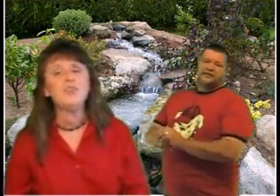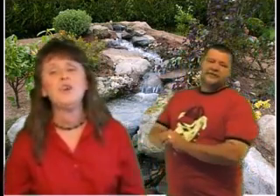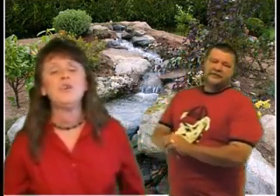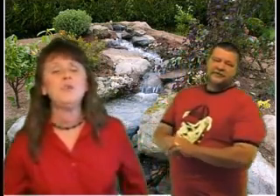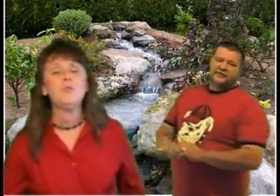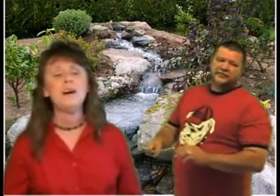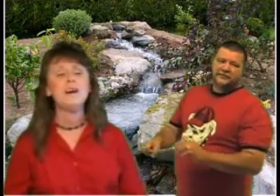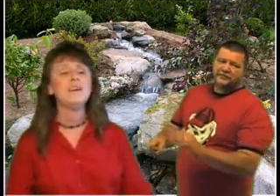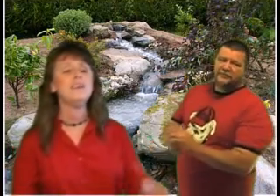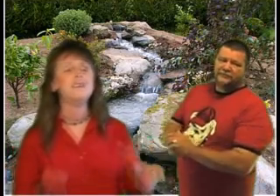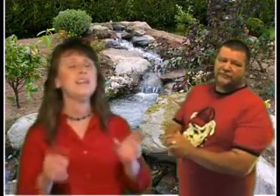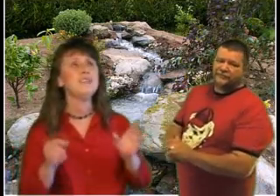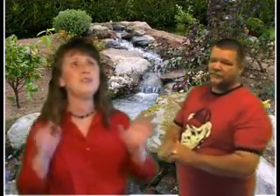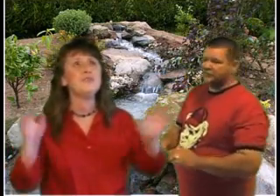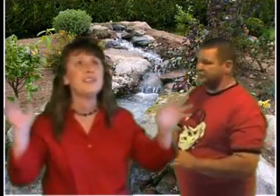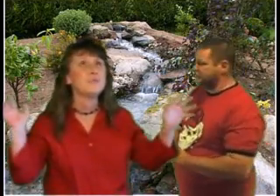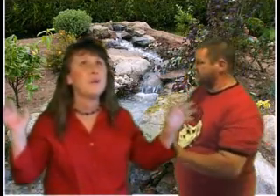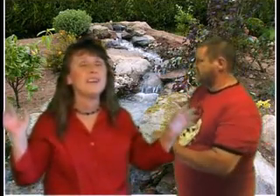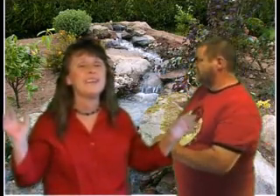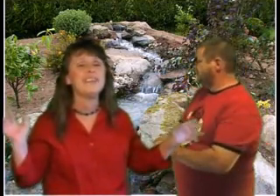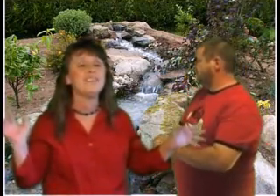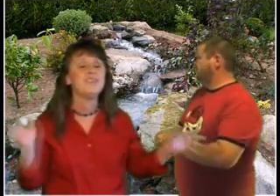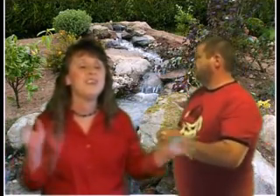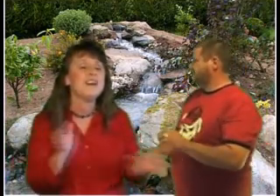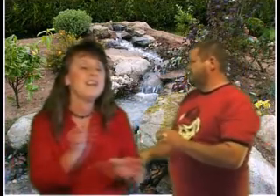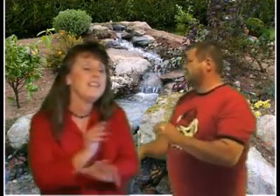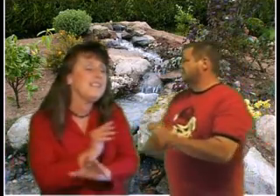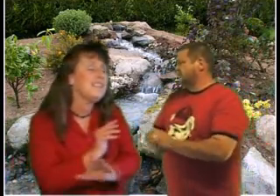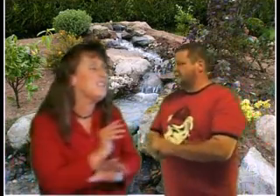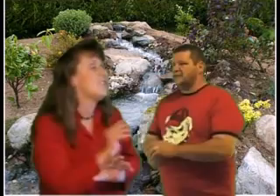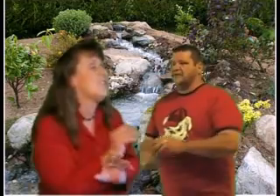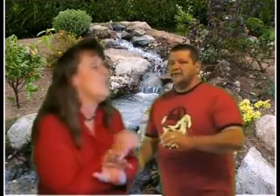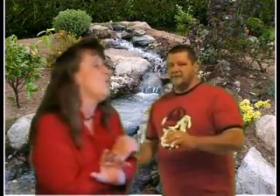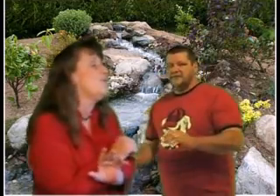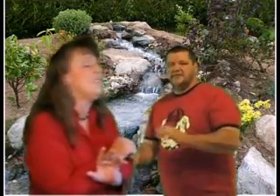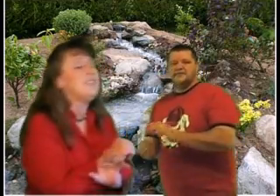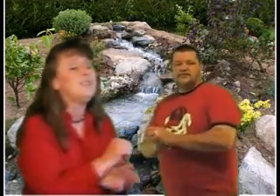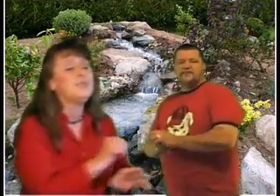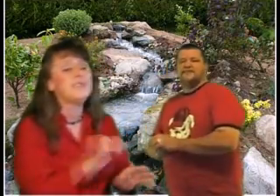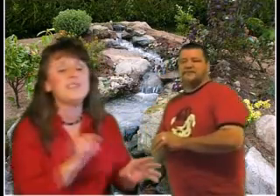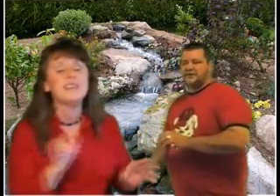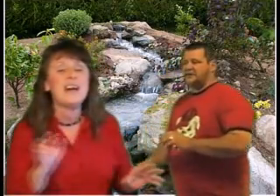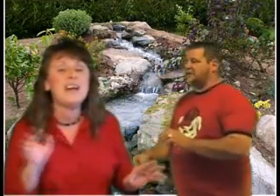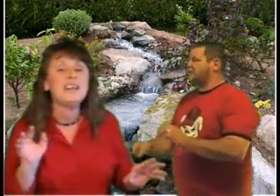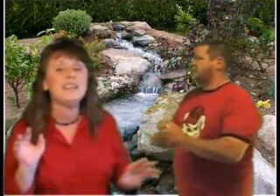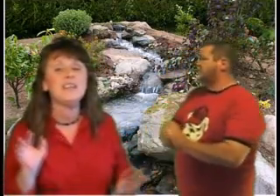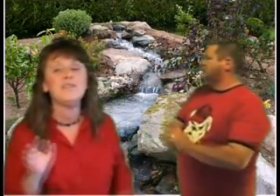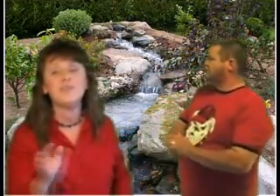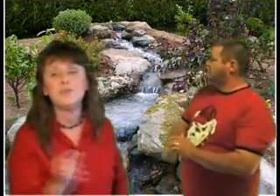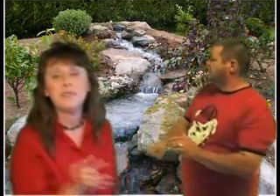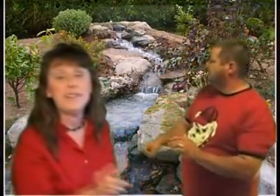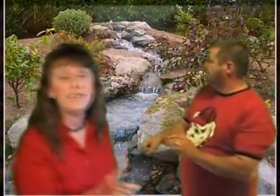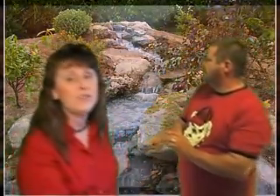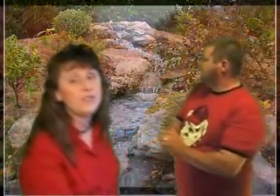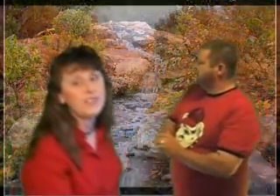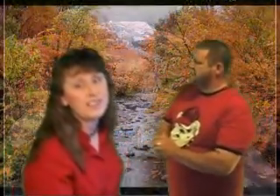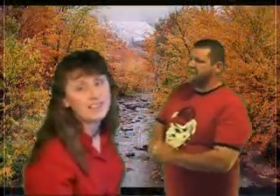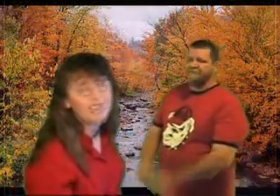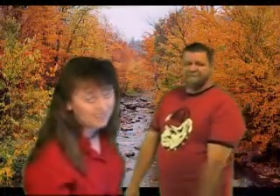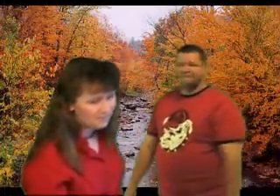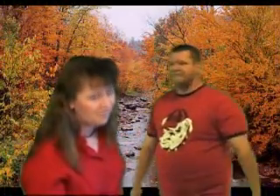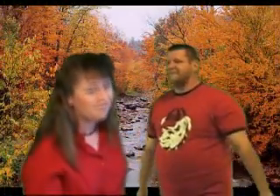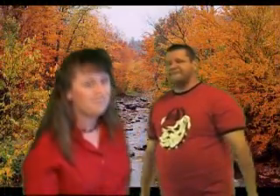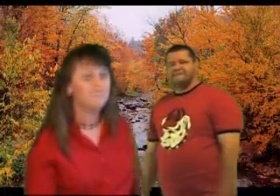got no one And you just walk in the night Slowly losing sight of the real